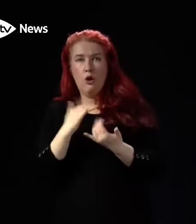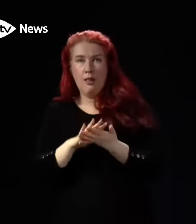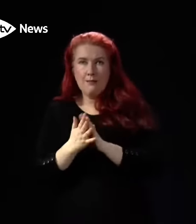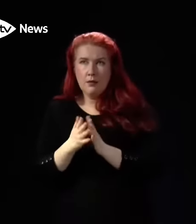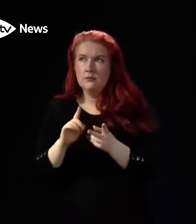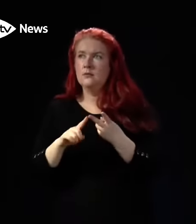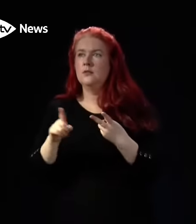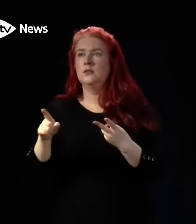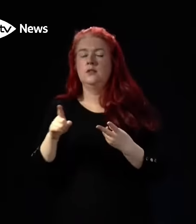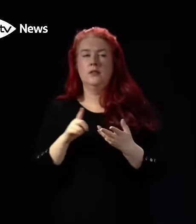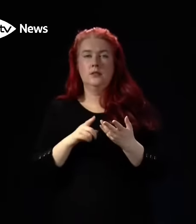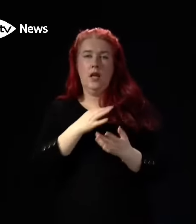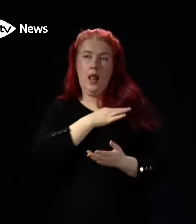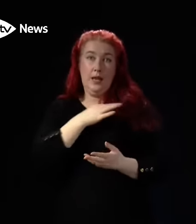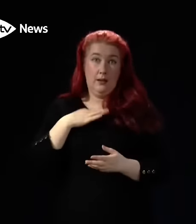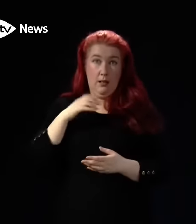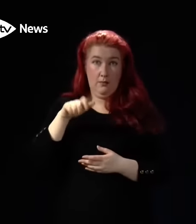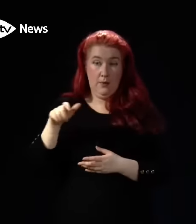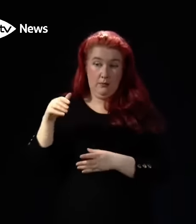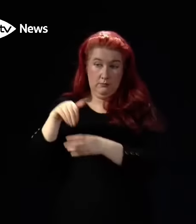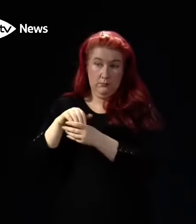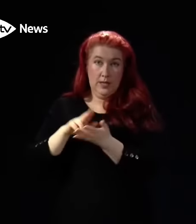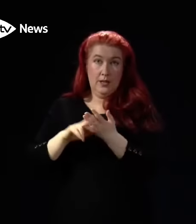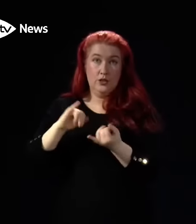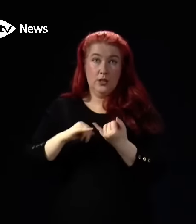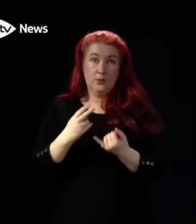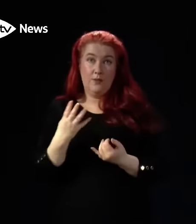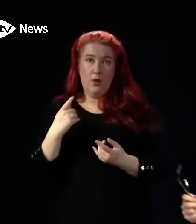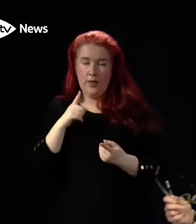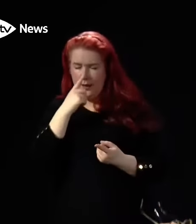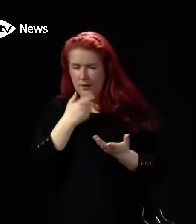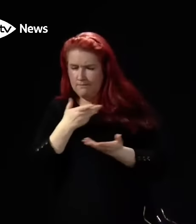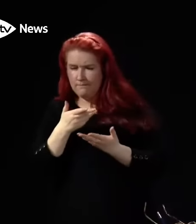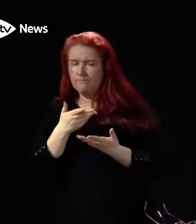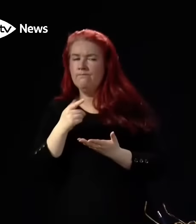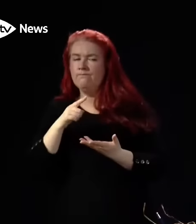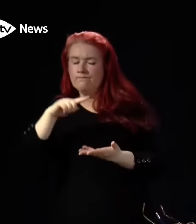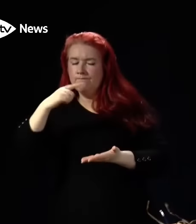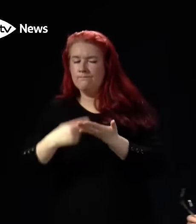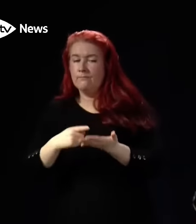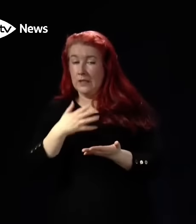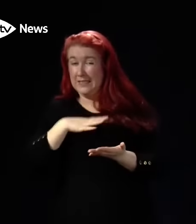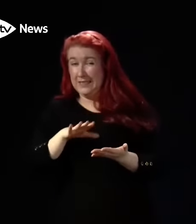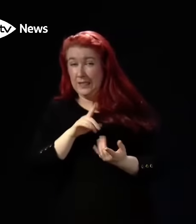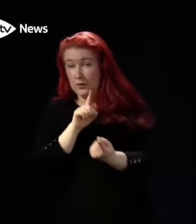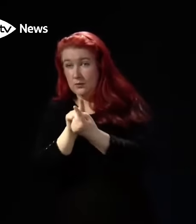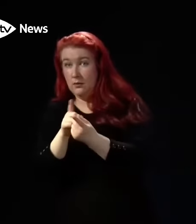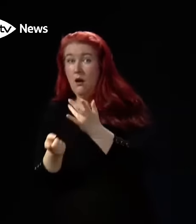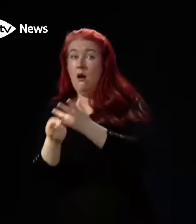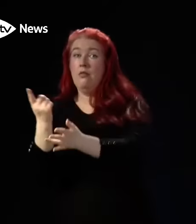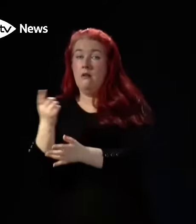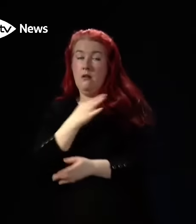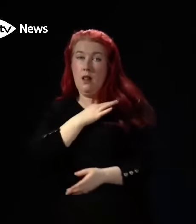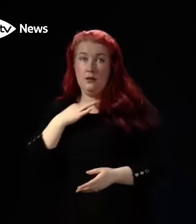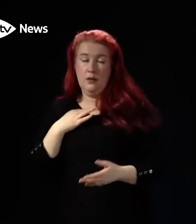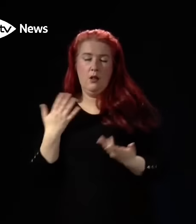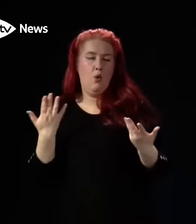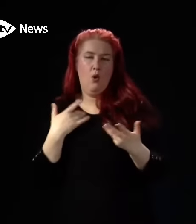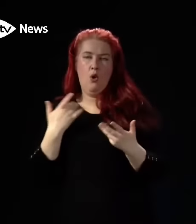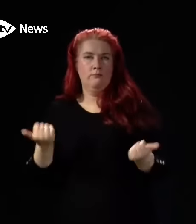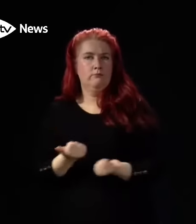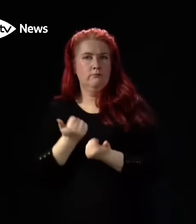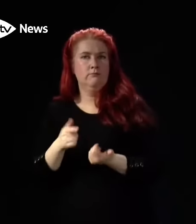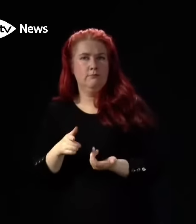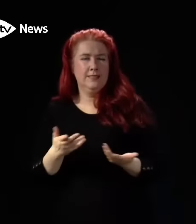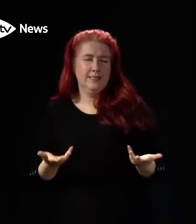can then make clinical judgments about whether somebody needs to see another health care professional or not. So it's about making sure